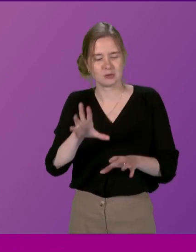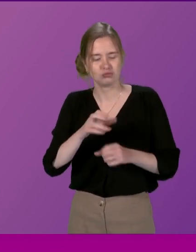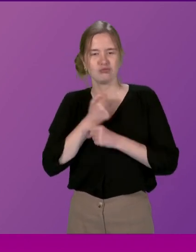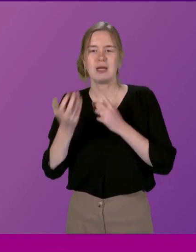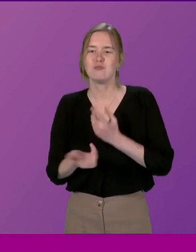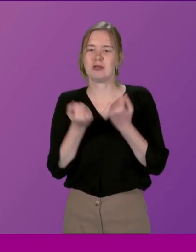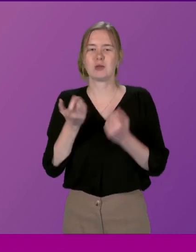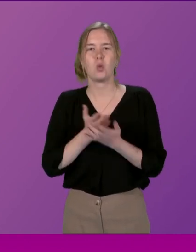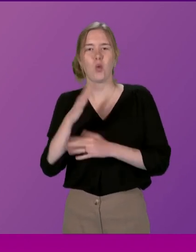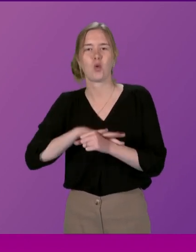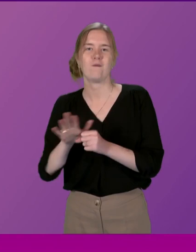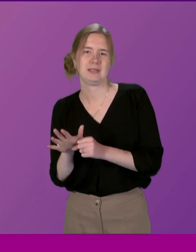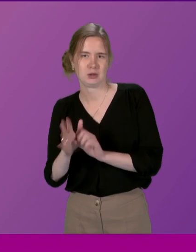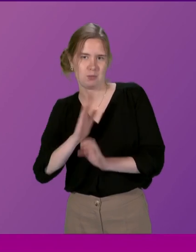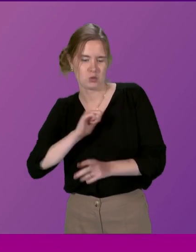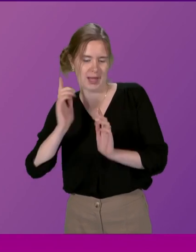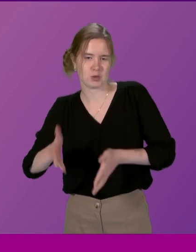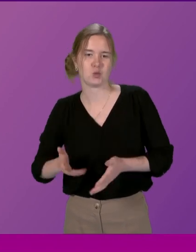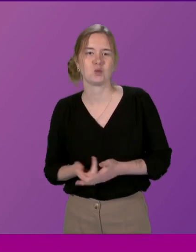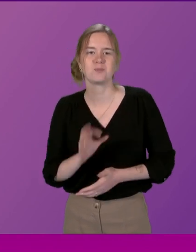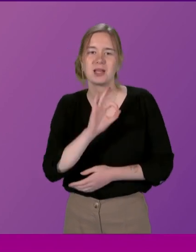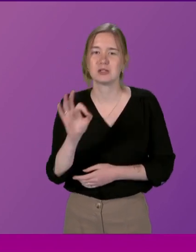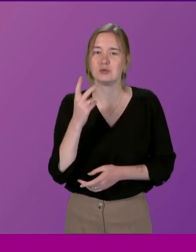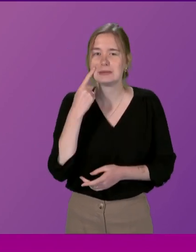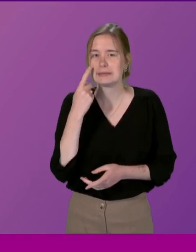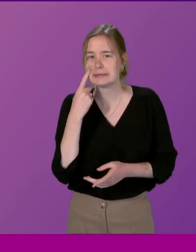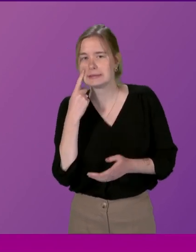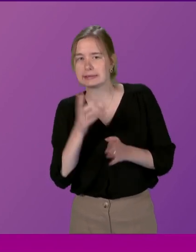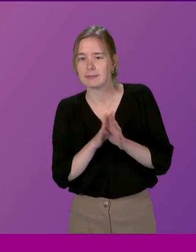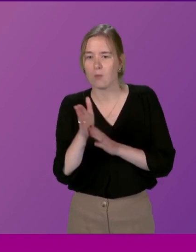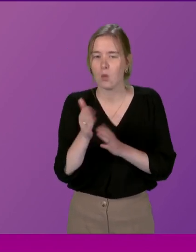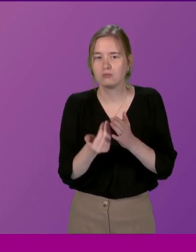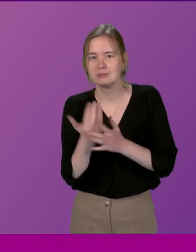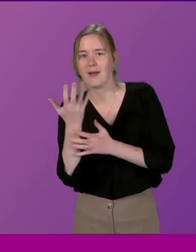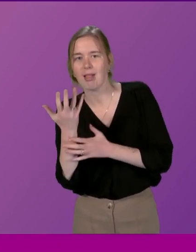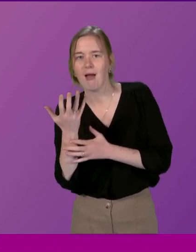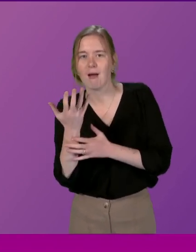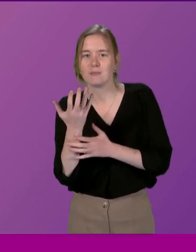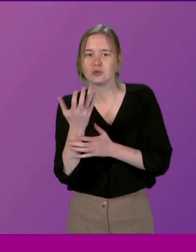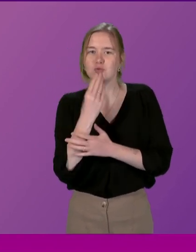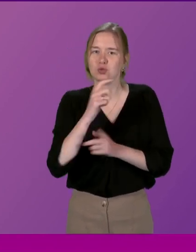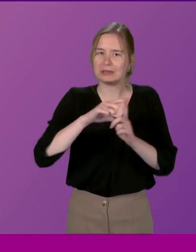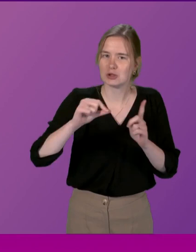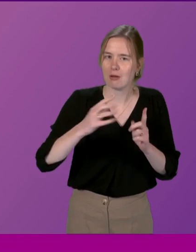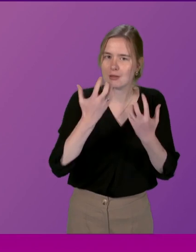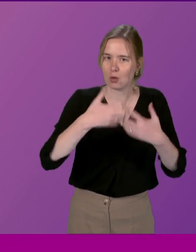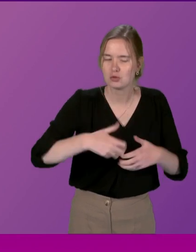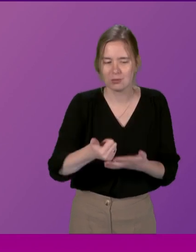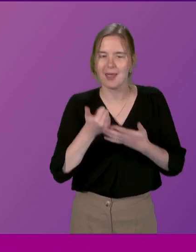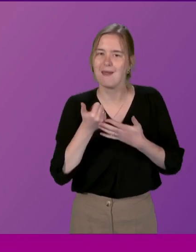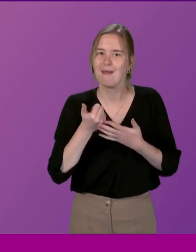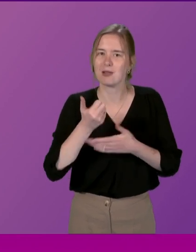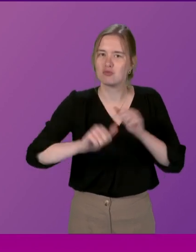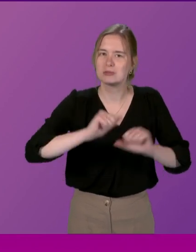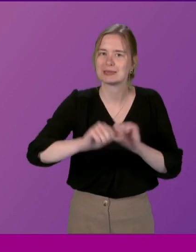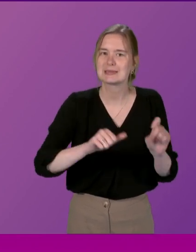it a necessity I wonder if I could ask the Deputy Convener Does he see further developments for us to exploit digital technology to aid this process?